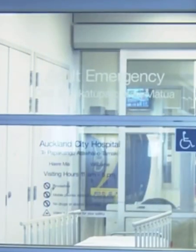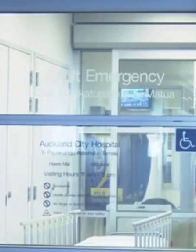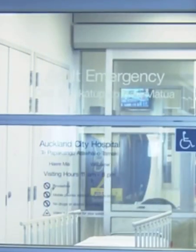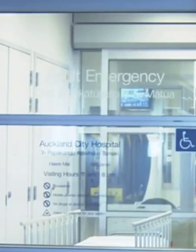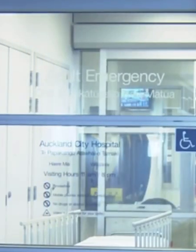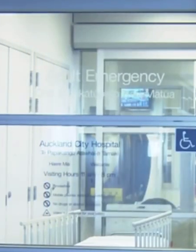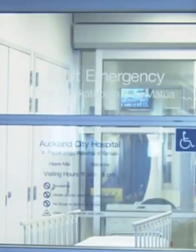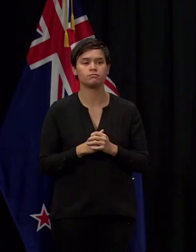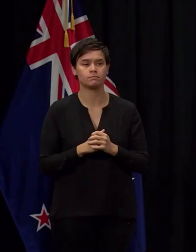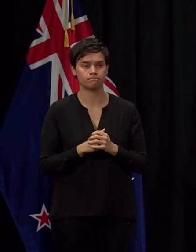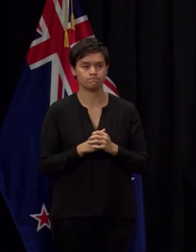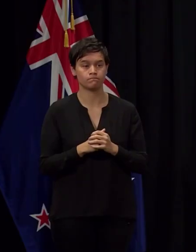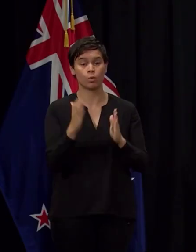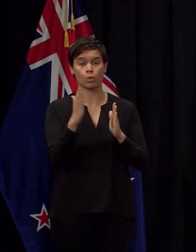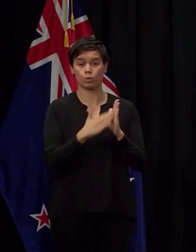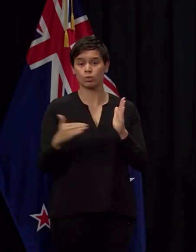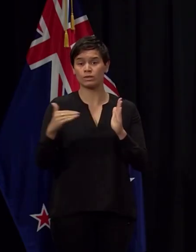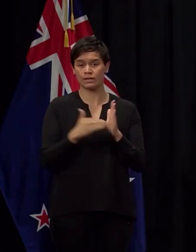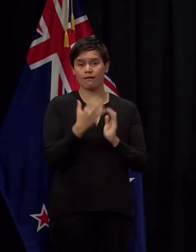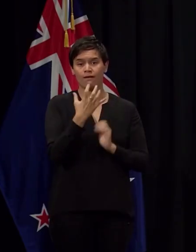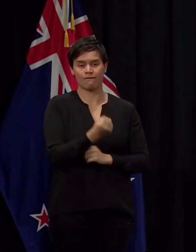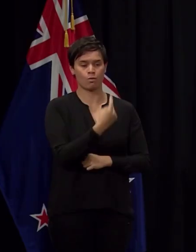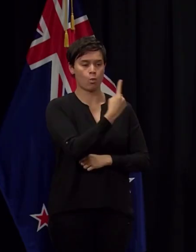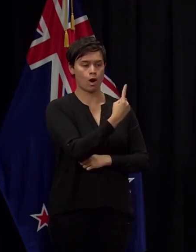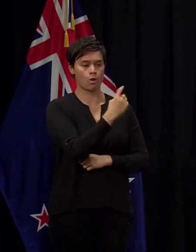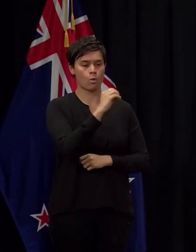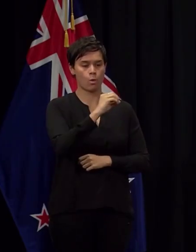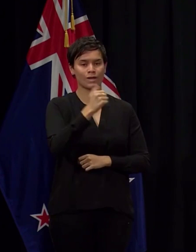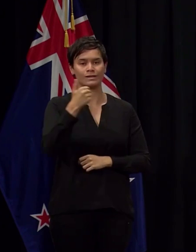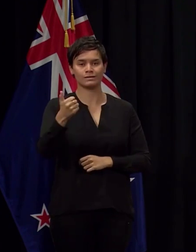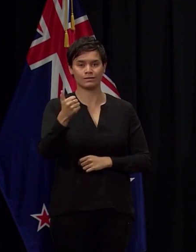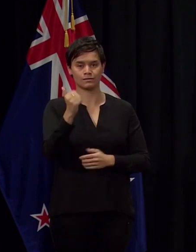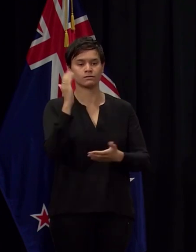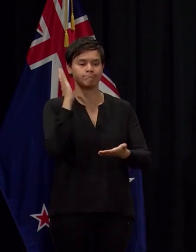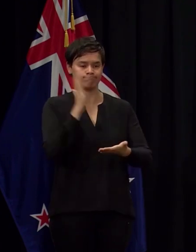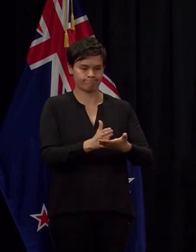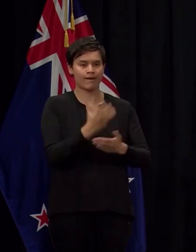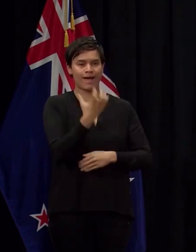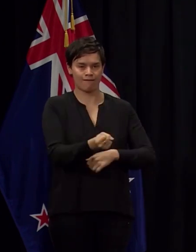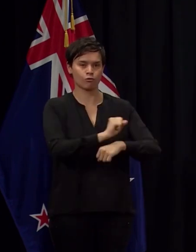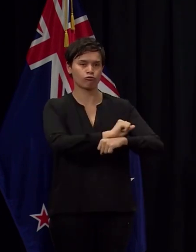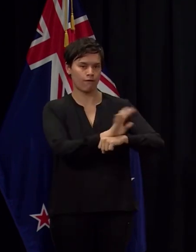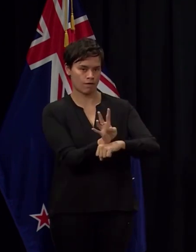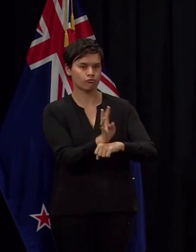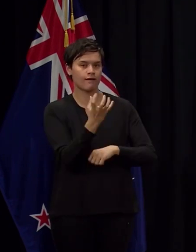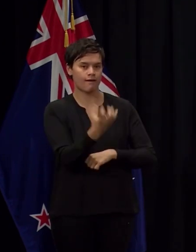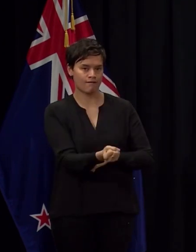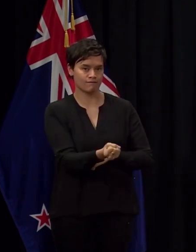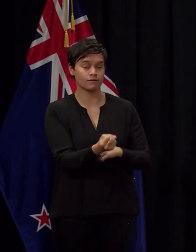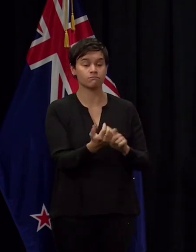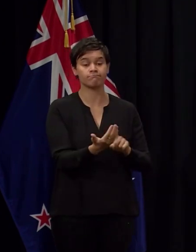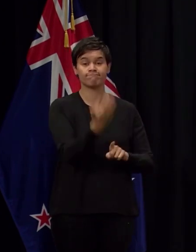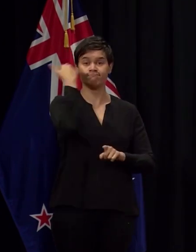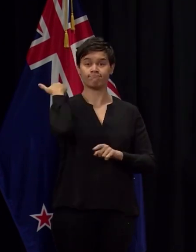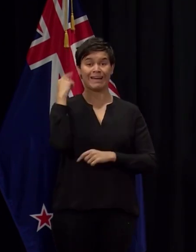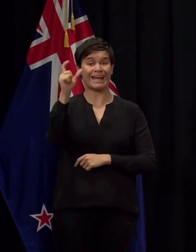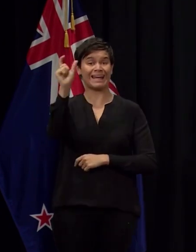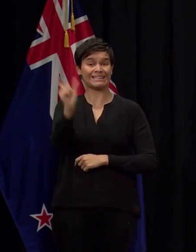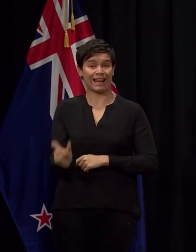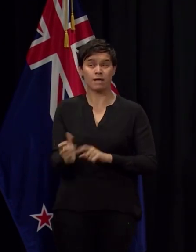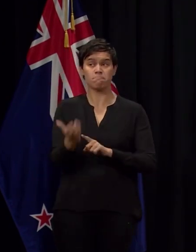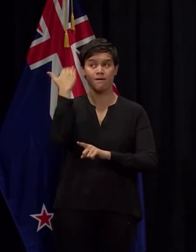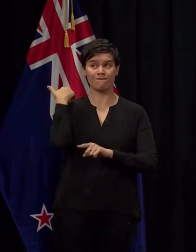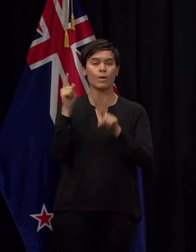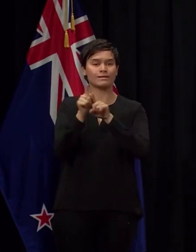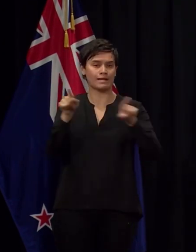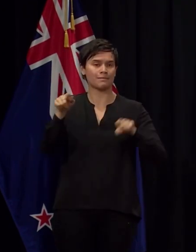health system. We currently have 102 cases. But so did Italy once. Now